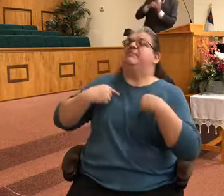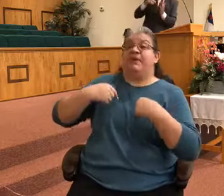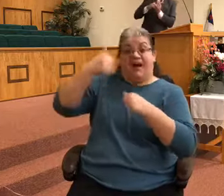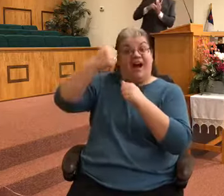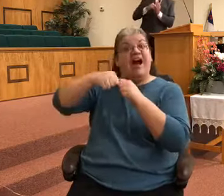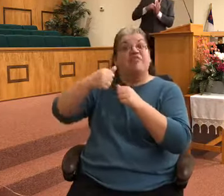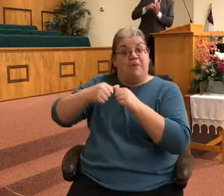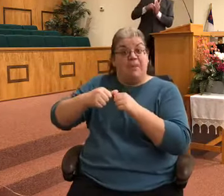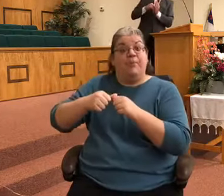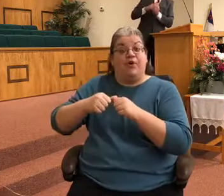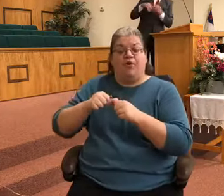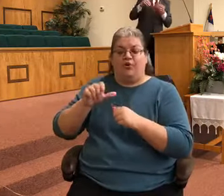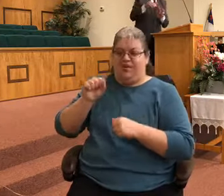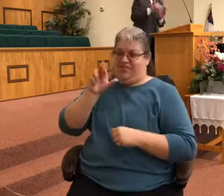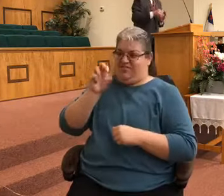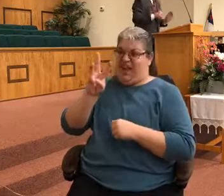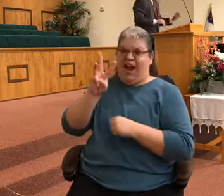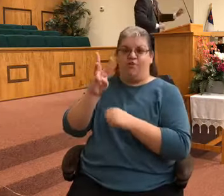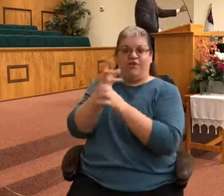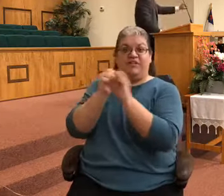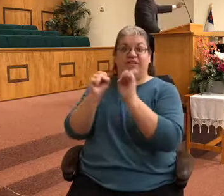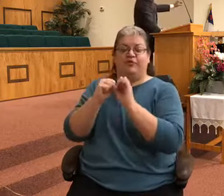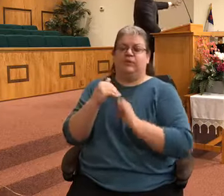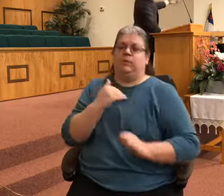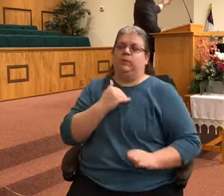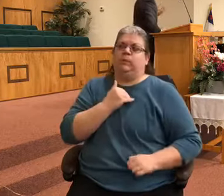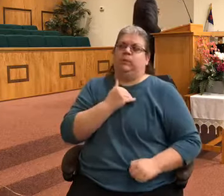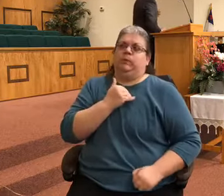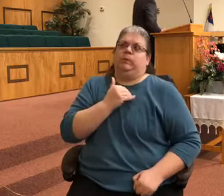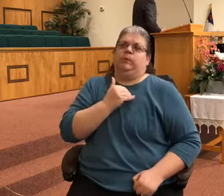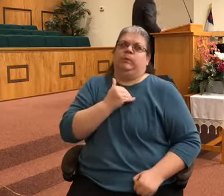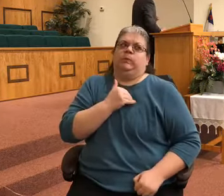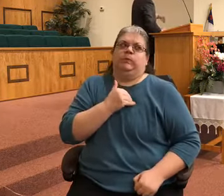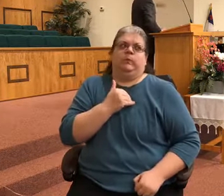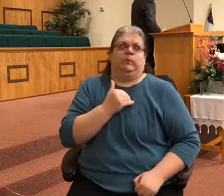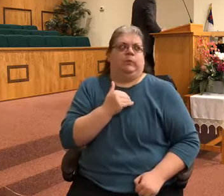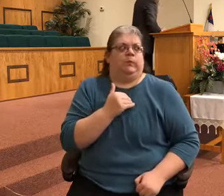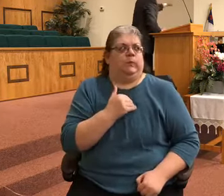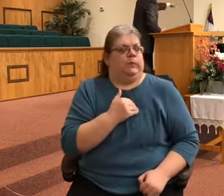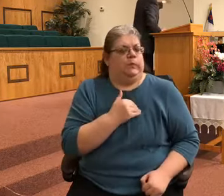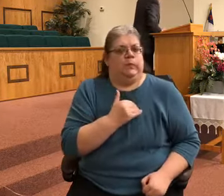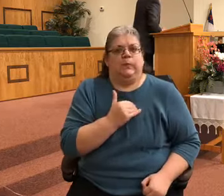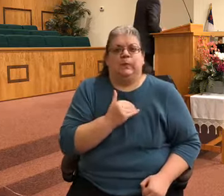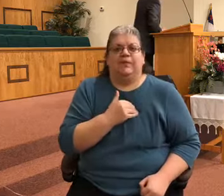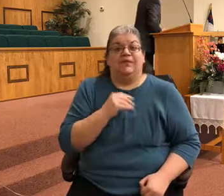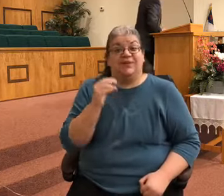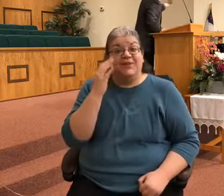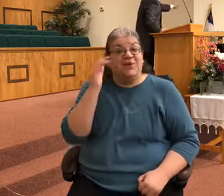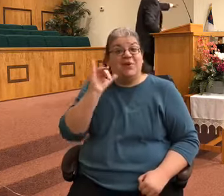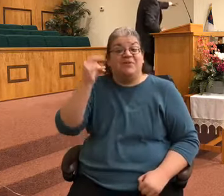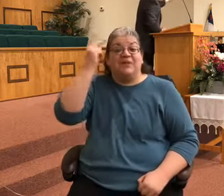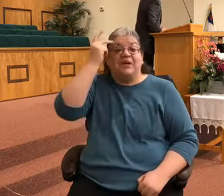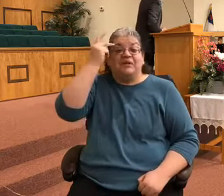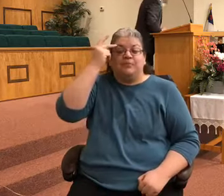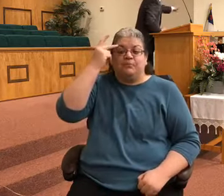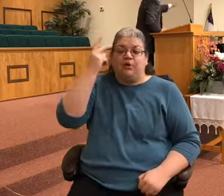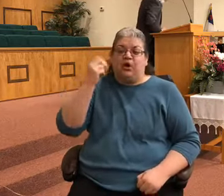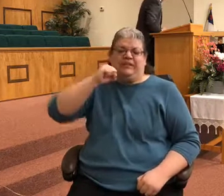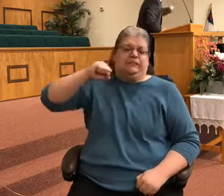heart. Kind of like the Apostle Paul, how he had kicked against the bricks because the arrow of the Lord's deliverance was working and